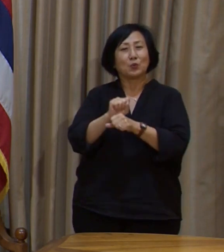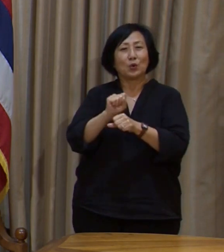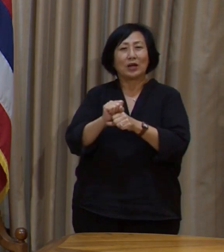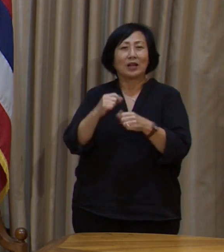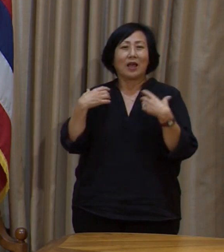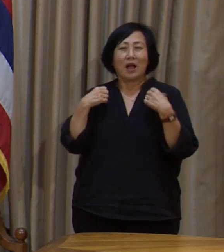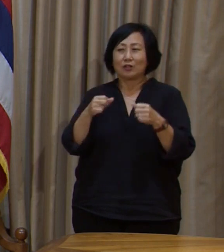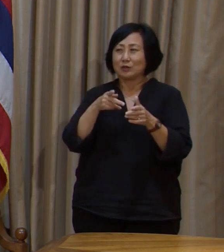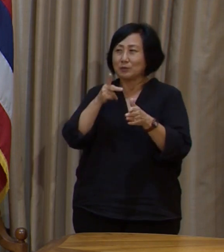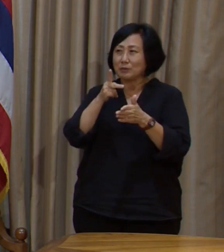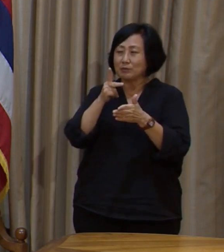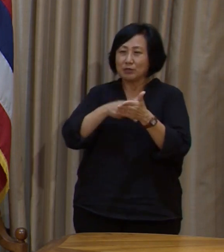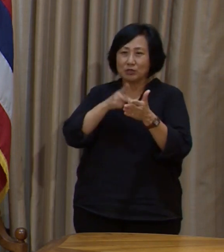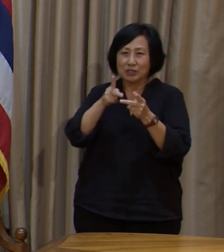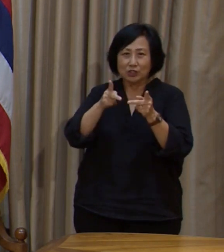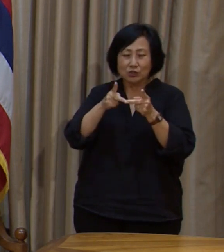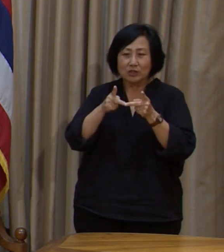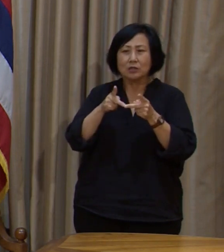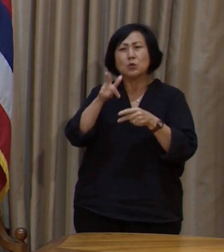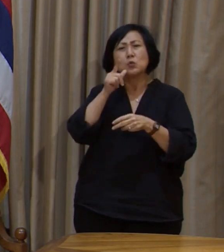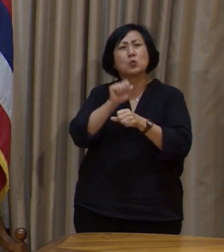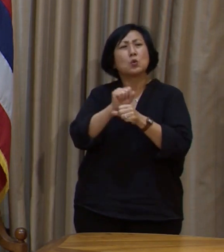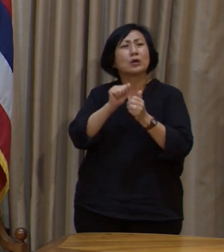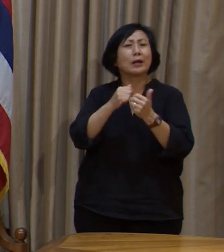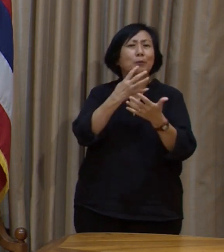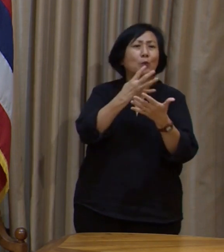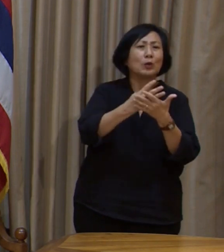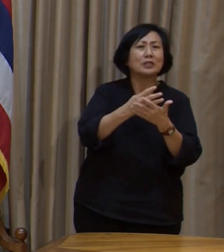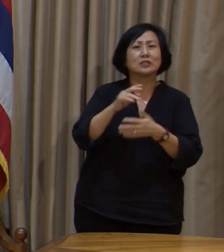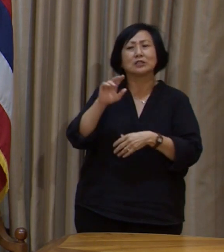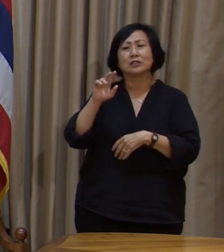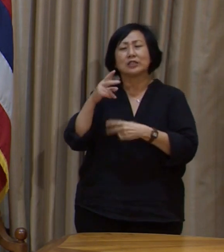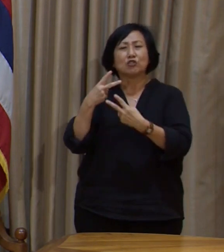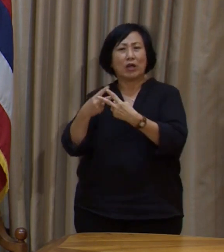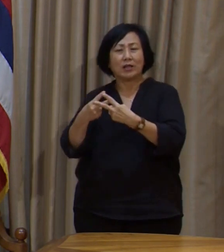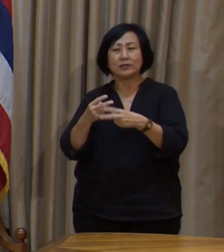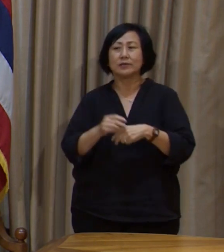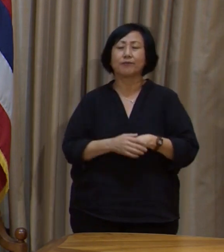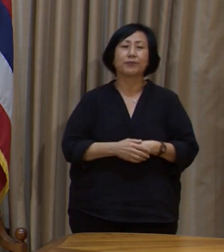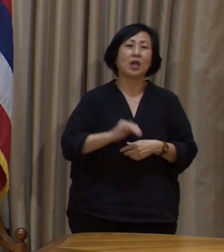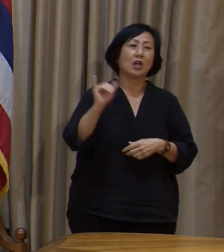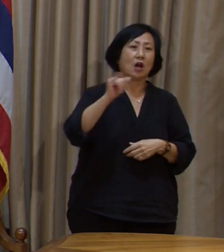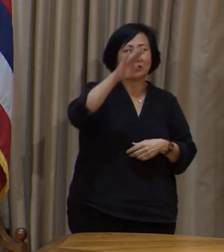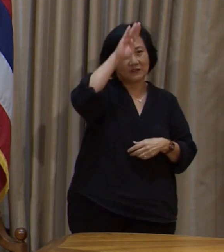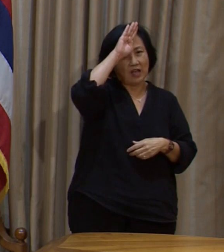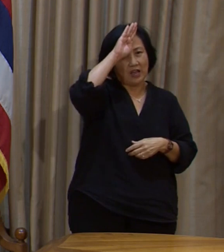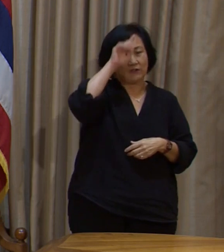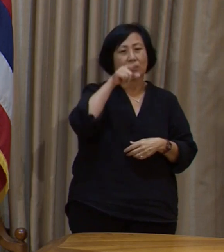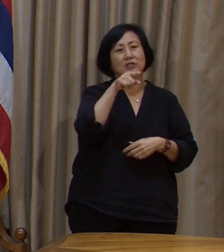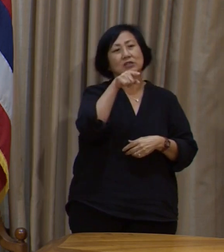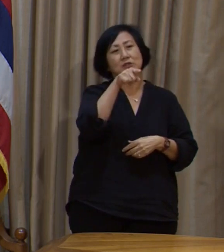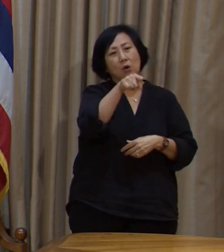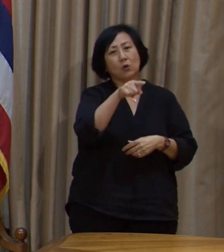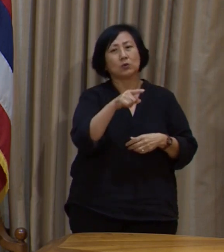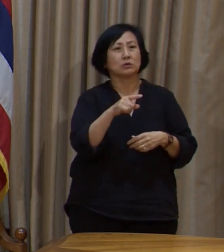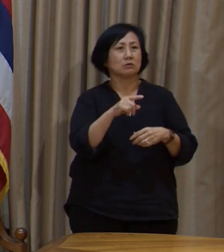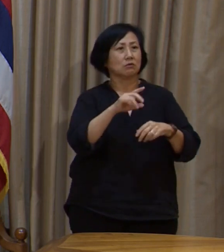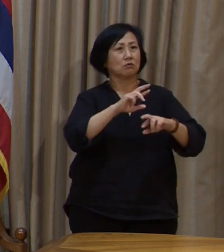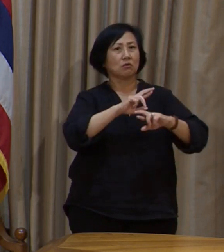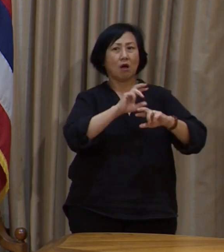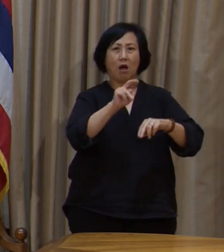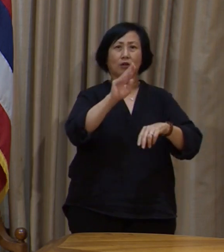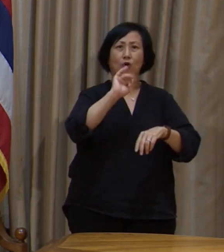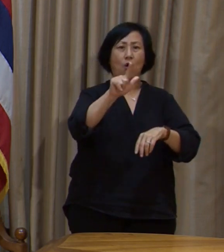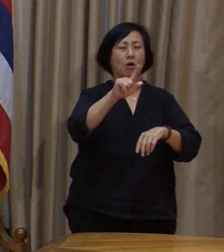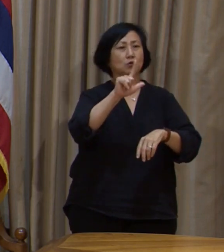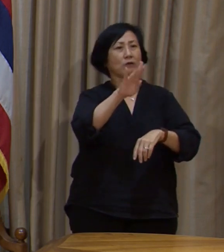who work mostly in our prisons and jails, and then firefighters who are on 24